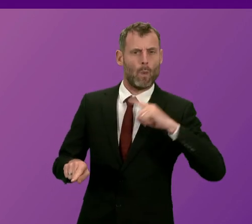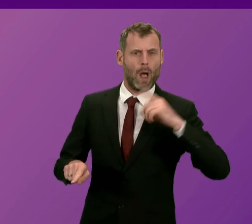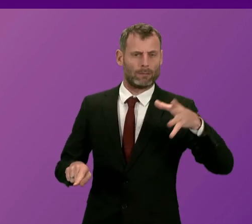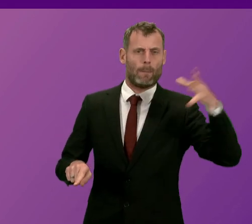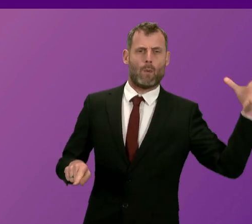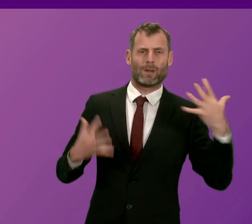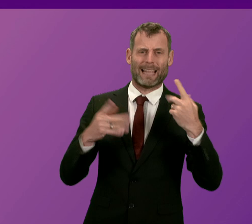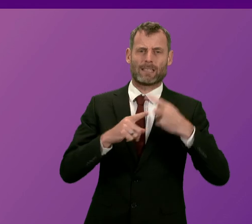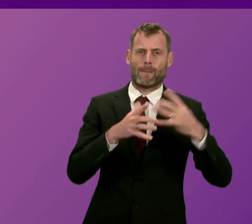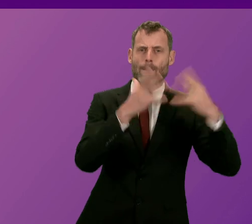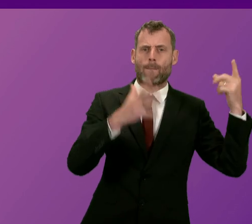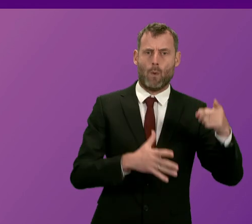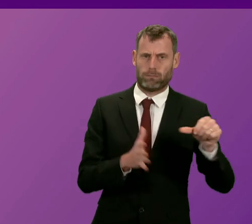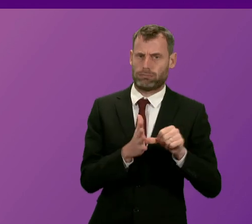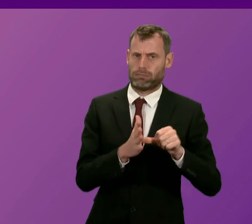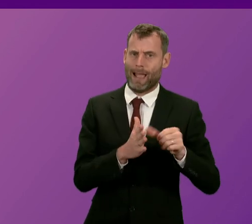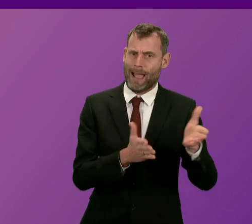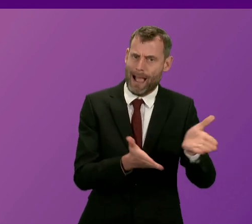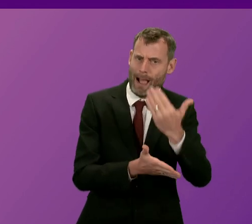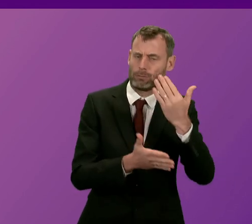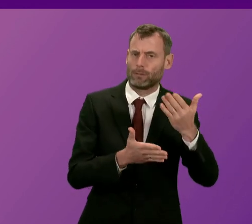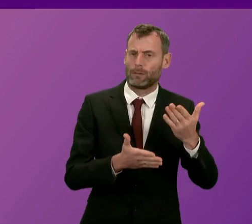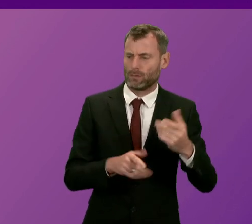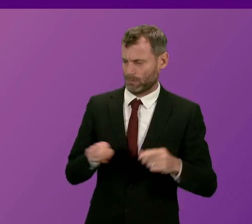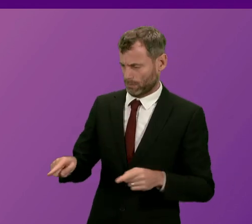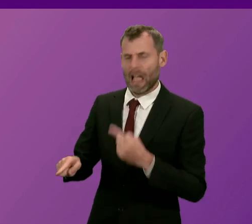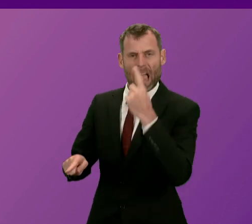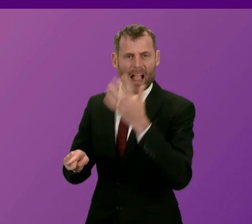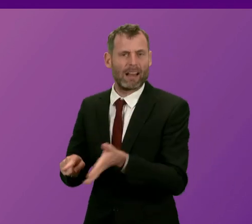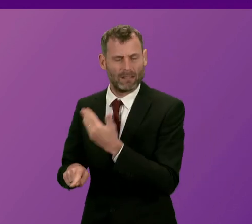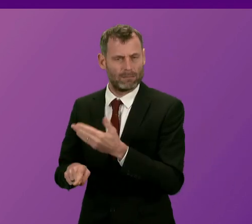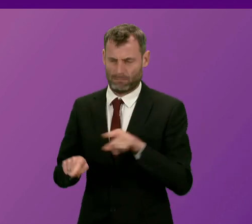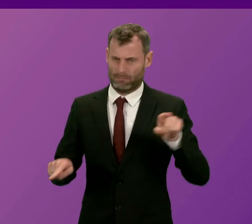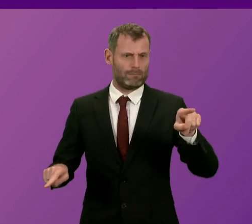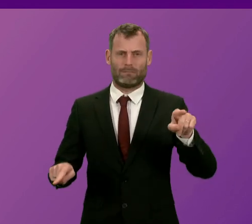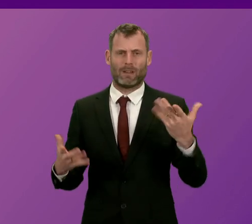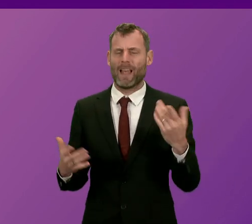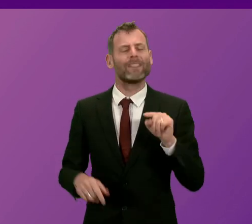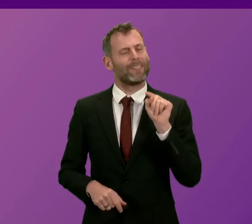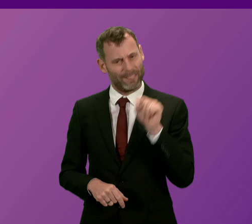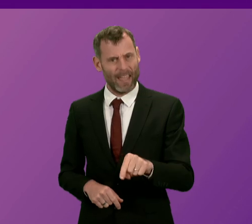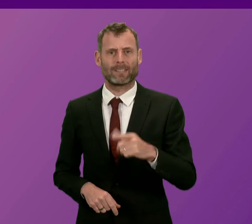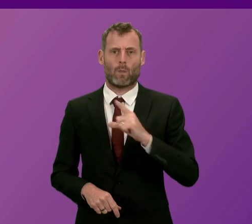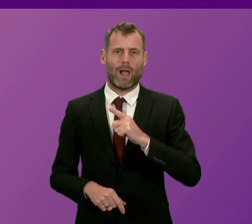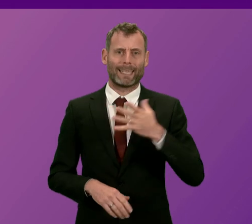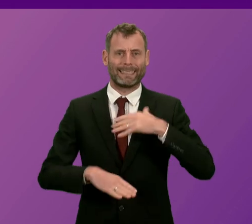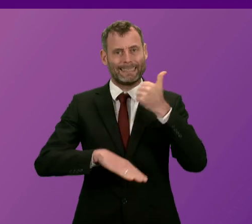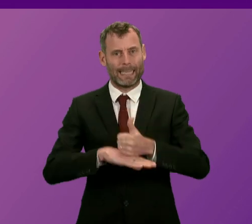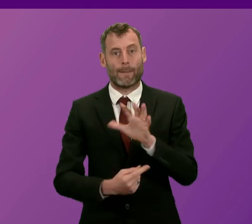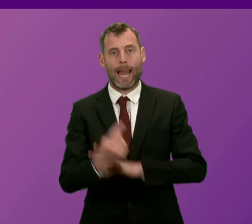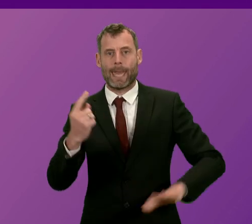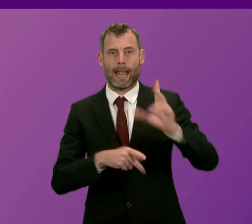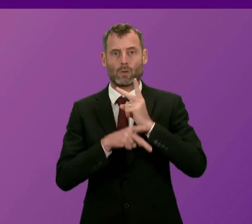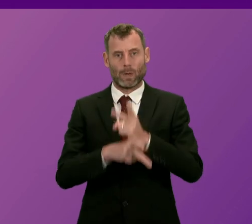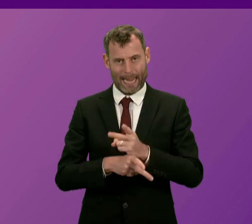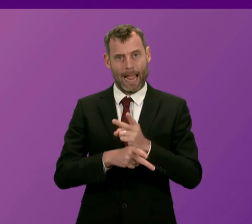to be 10 times that amount in any other part of the country? That's why we need a national care service. Russell Finlay.